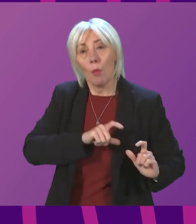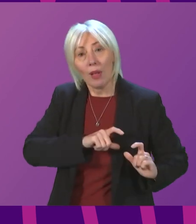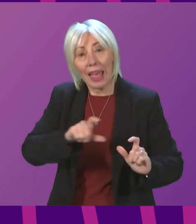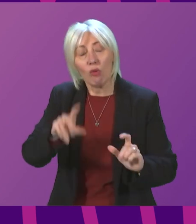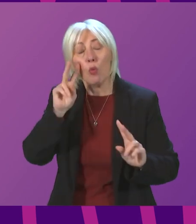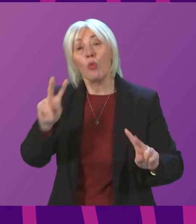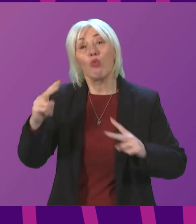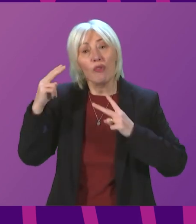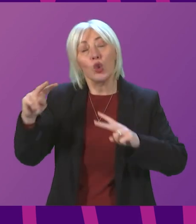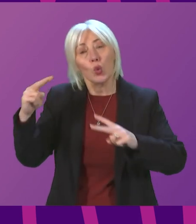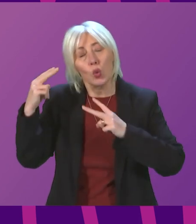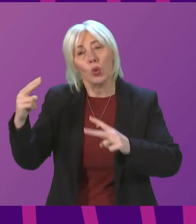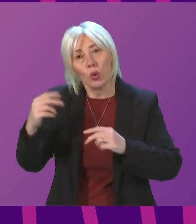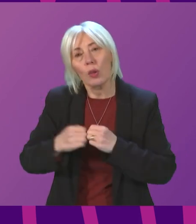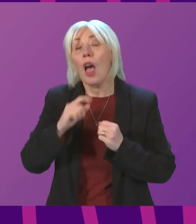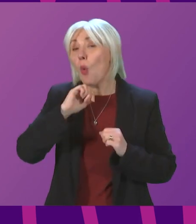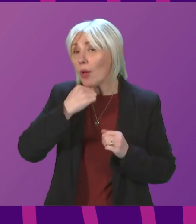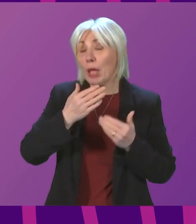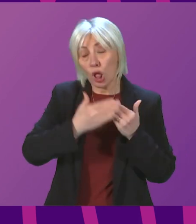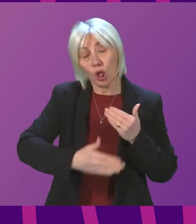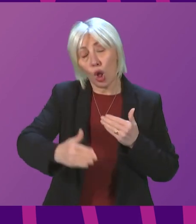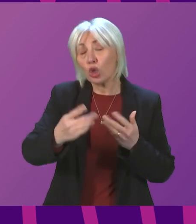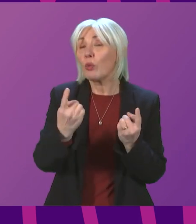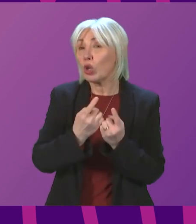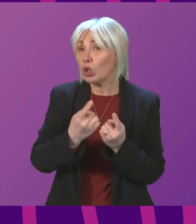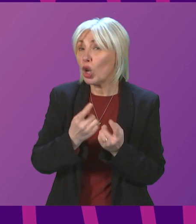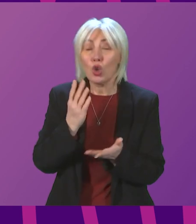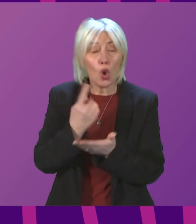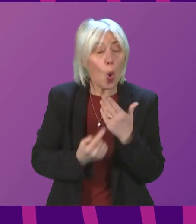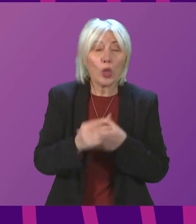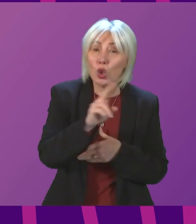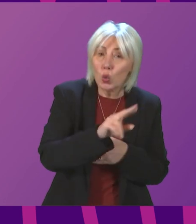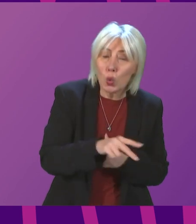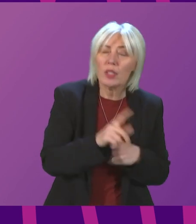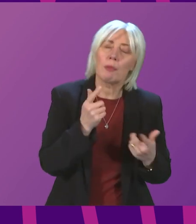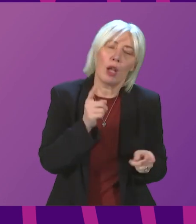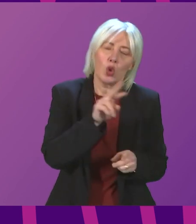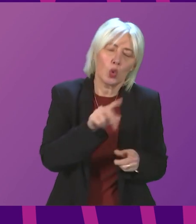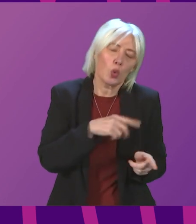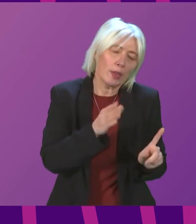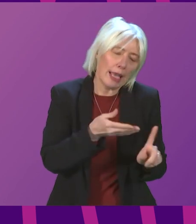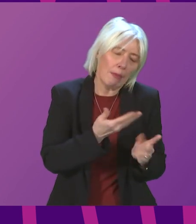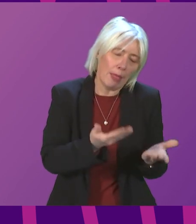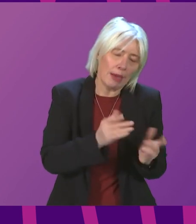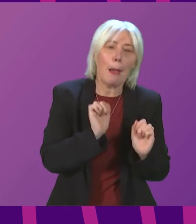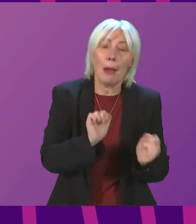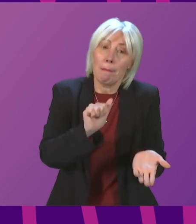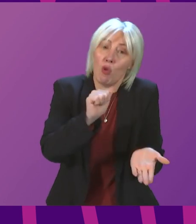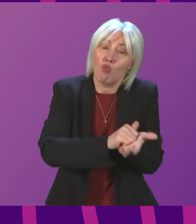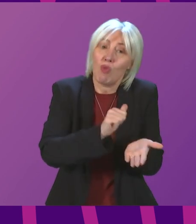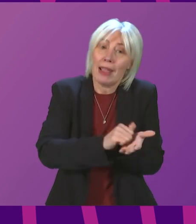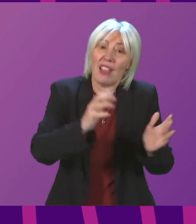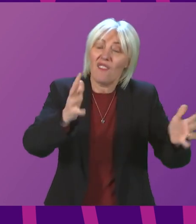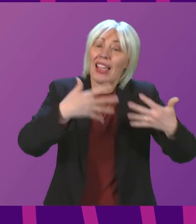review. This is going to be a long-term issue, making sure not just in schools, but we are talking about schools right now, have the right ventilation